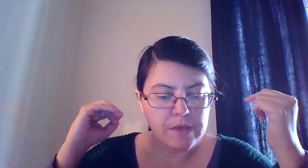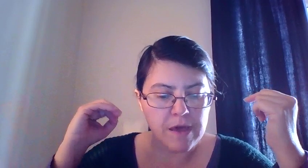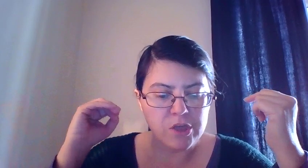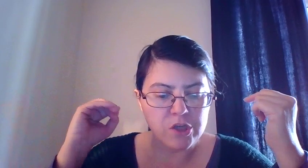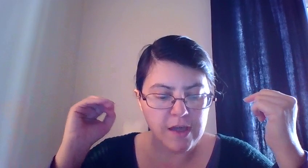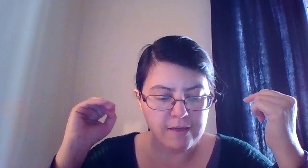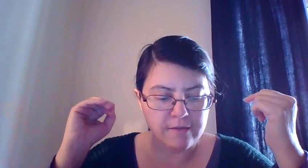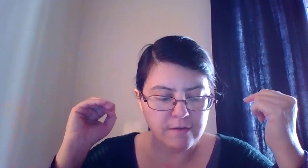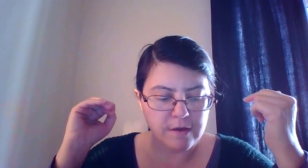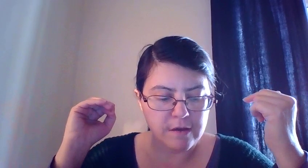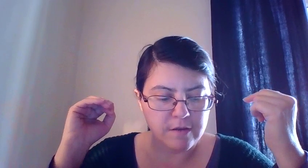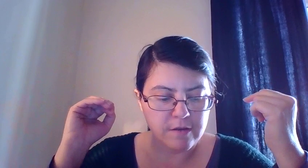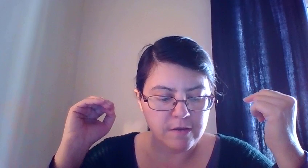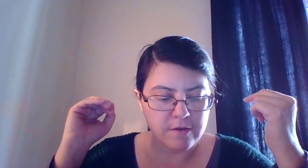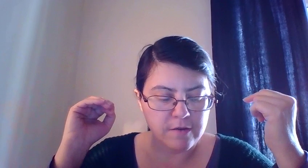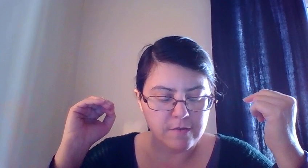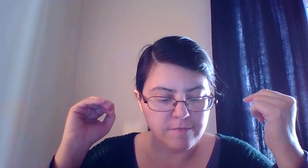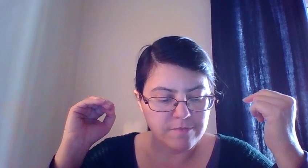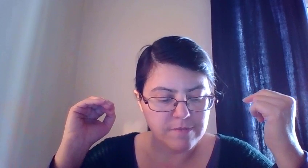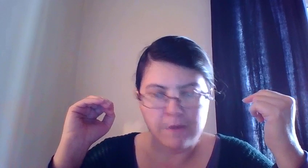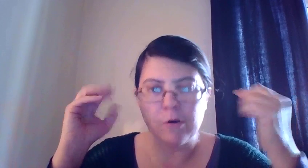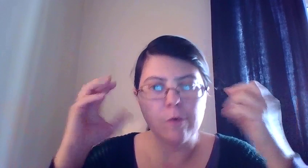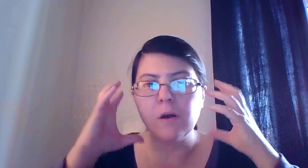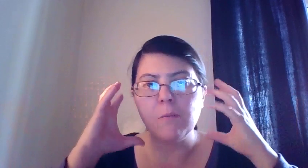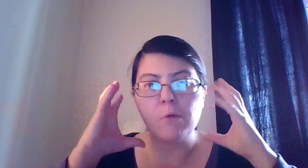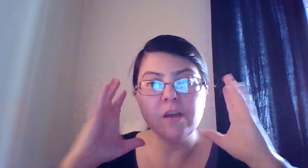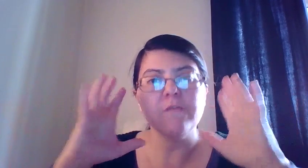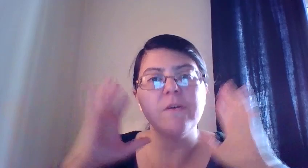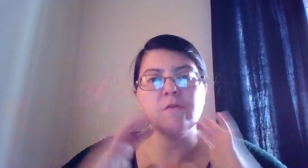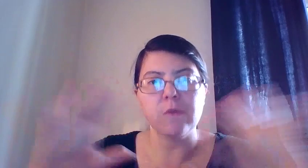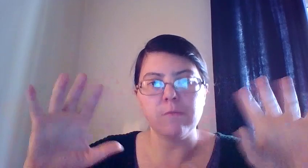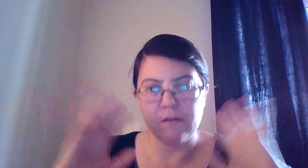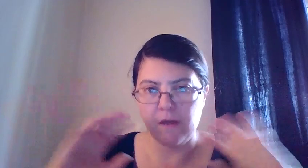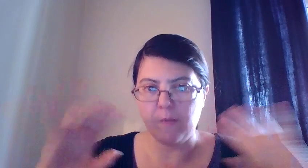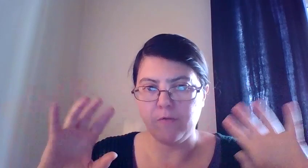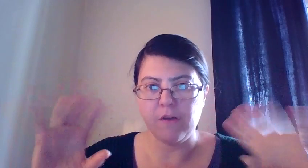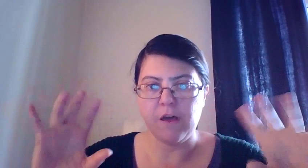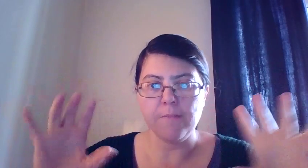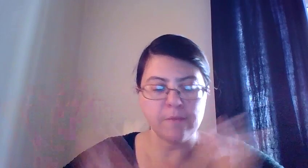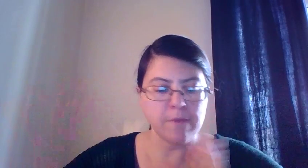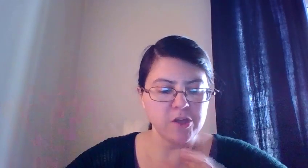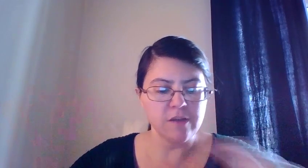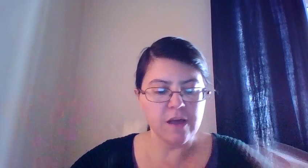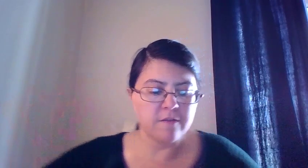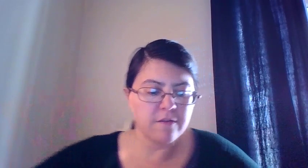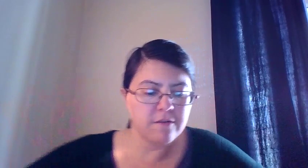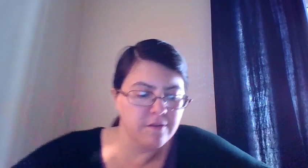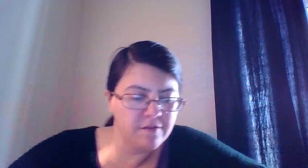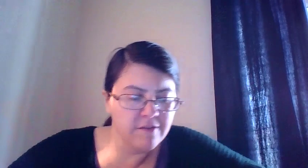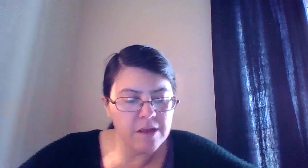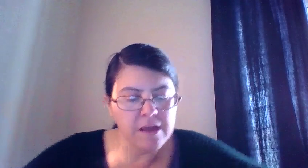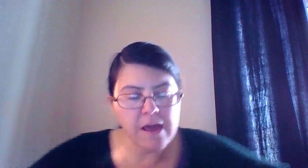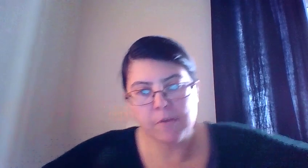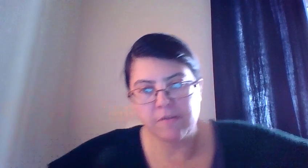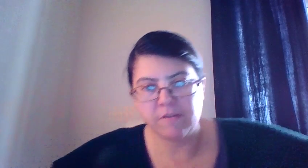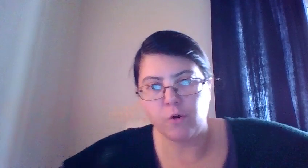imagine that something happens in your